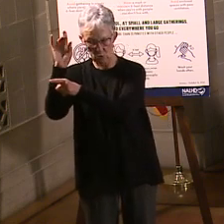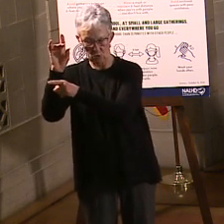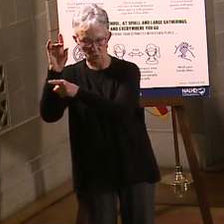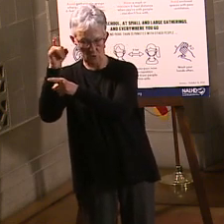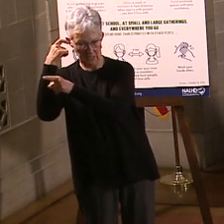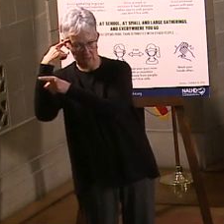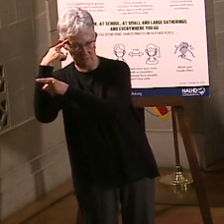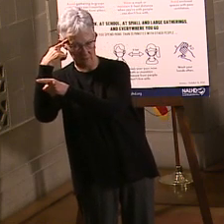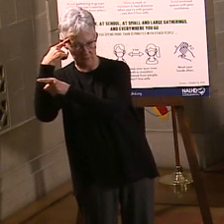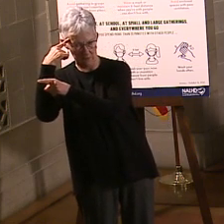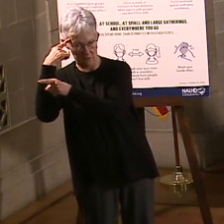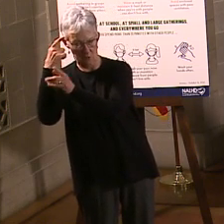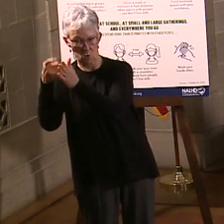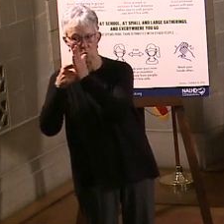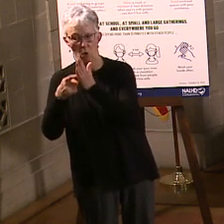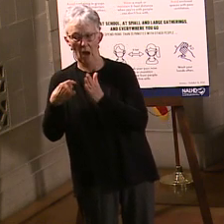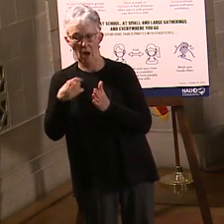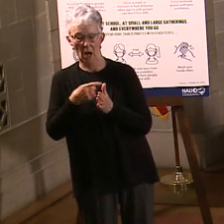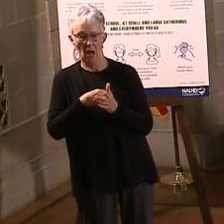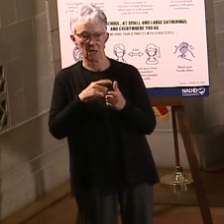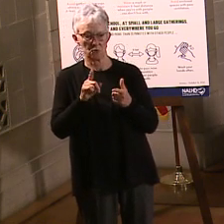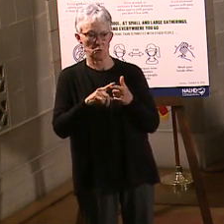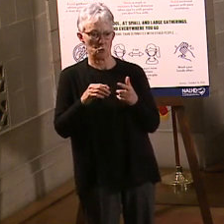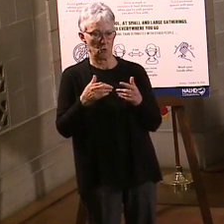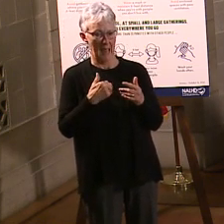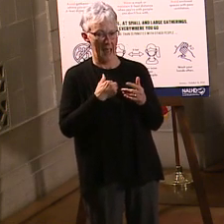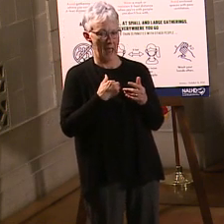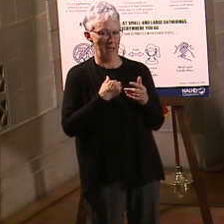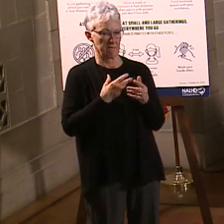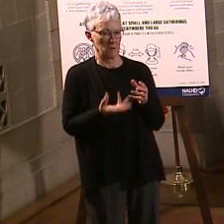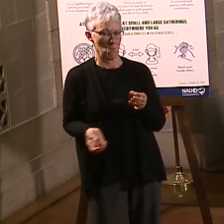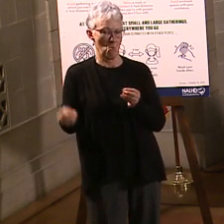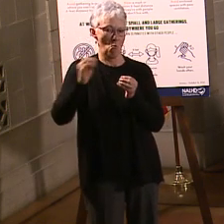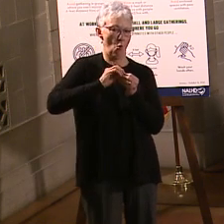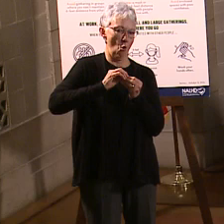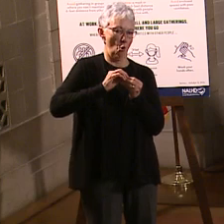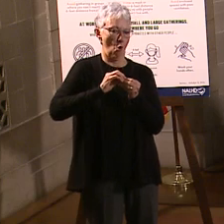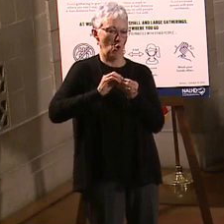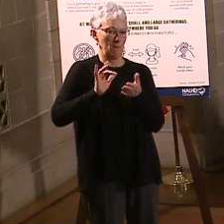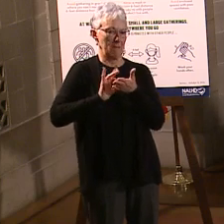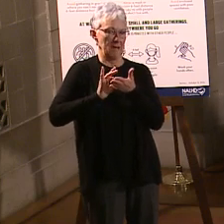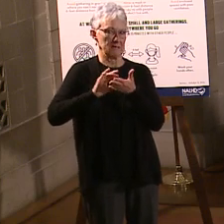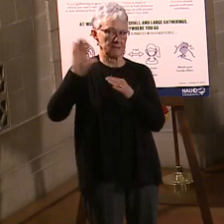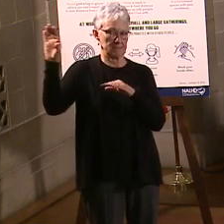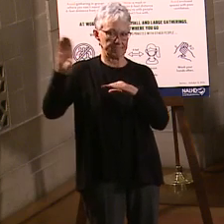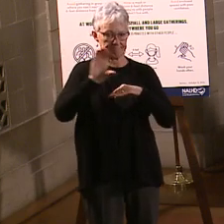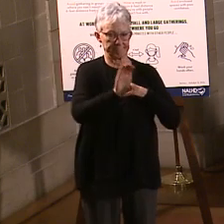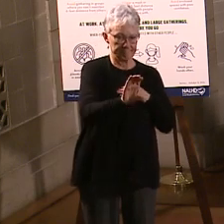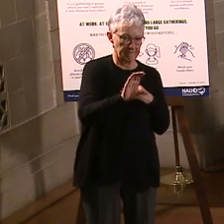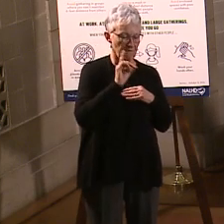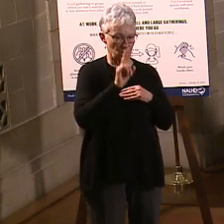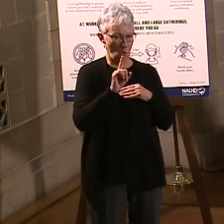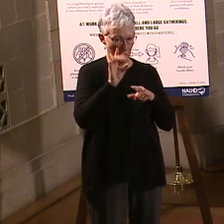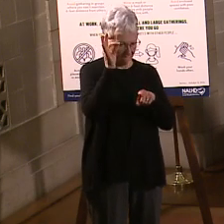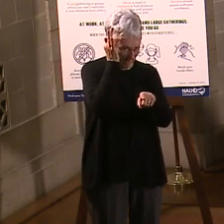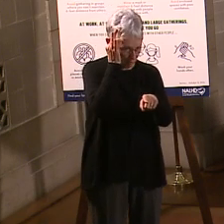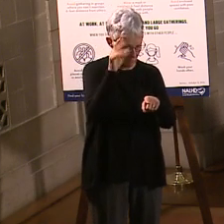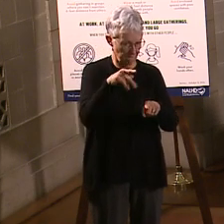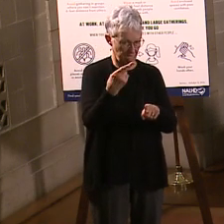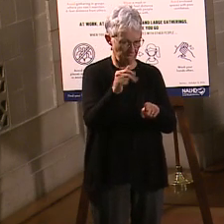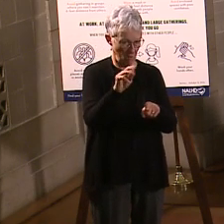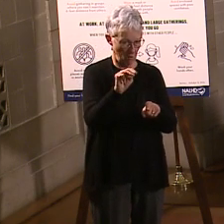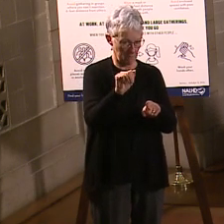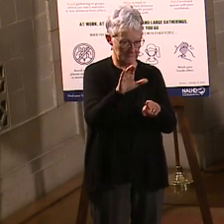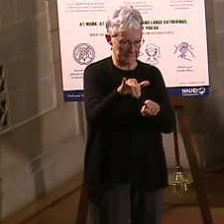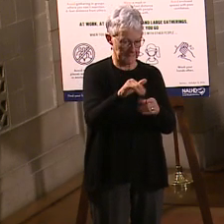us to over-allocate vaccine to the federal pharmacy program. We are working to get that over-allocation back, and do we know how many